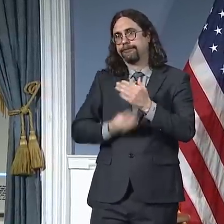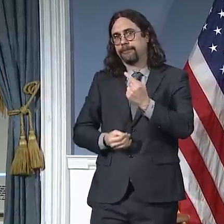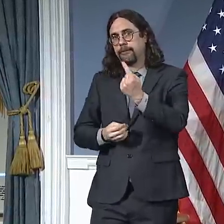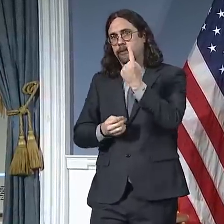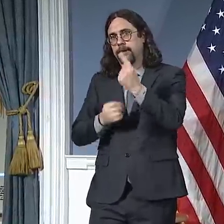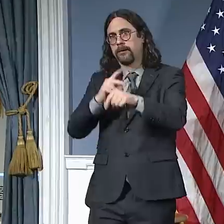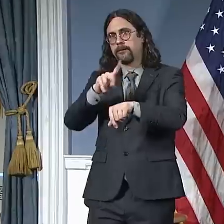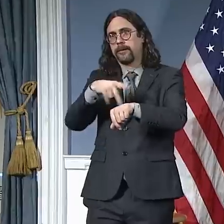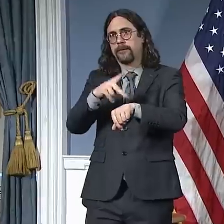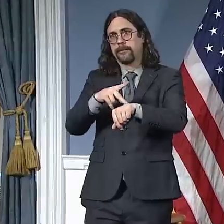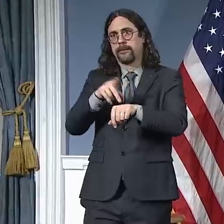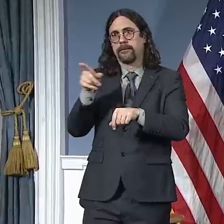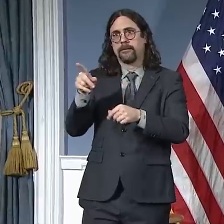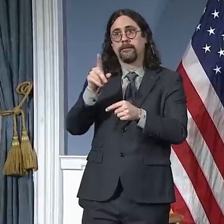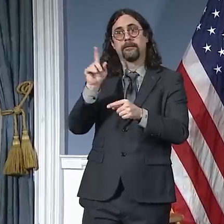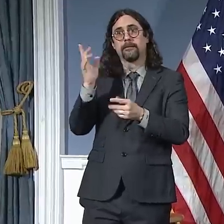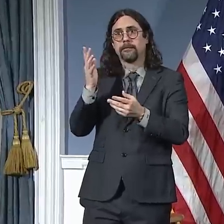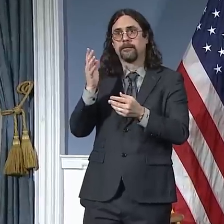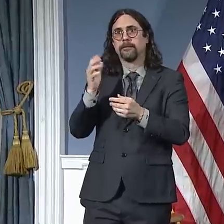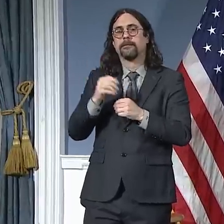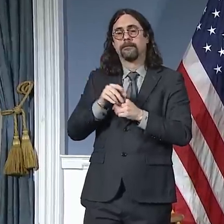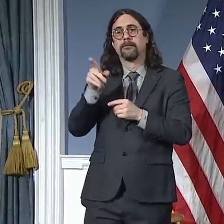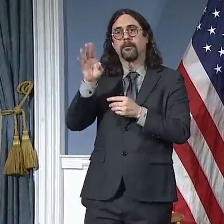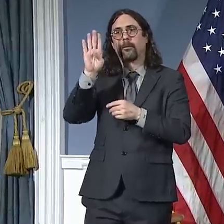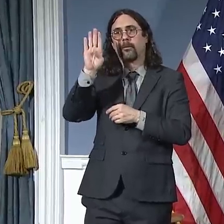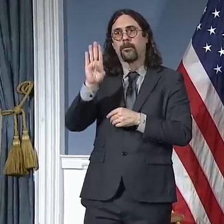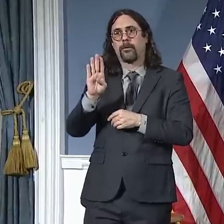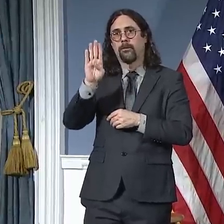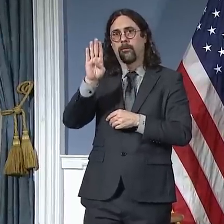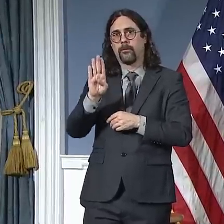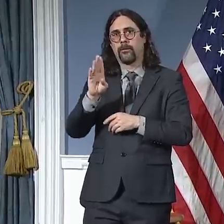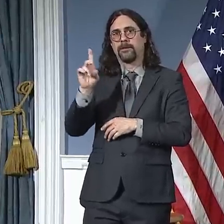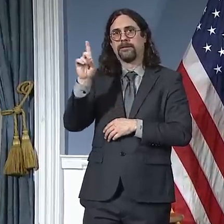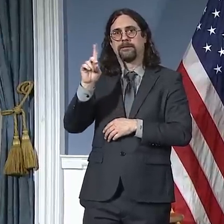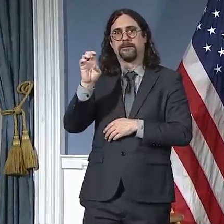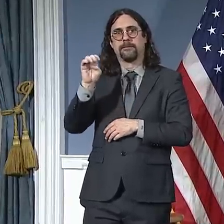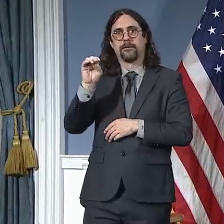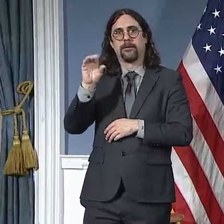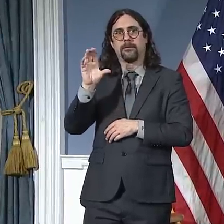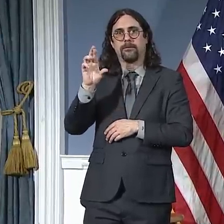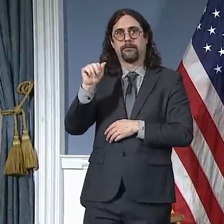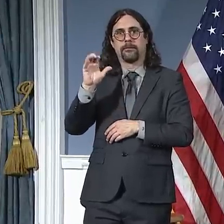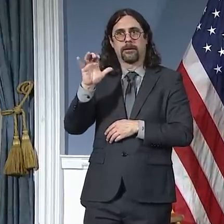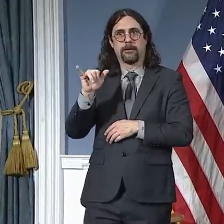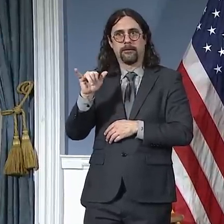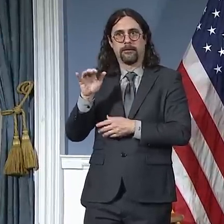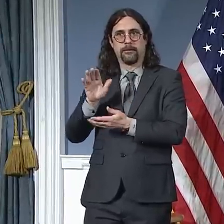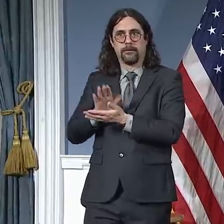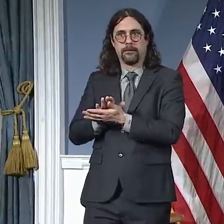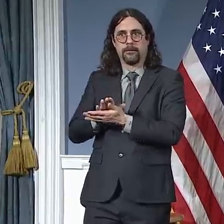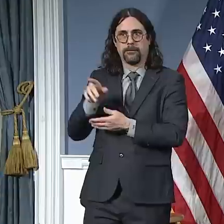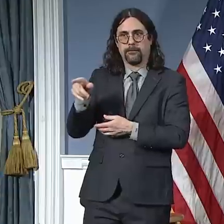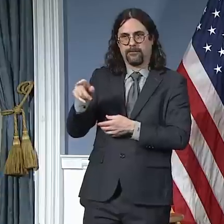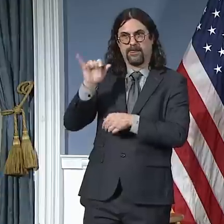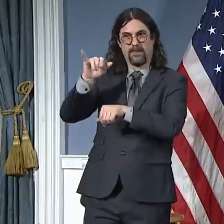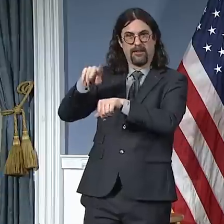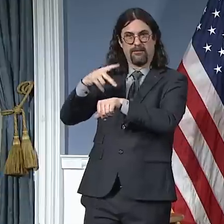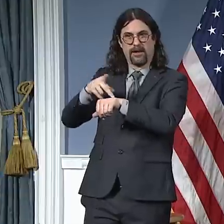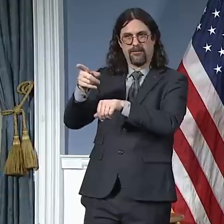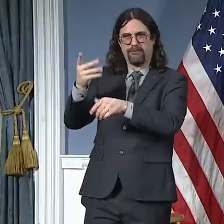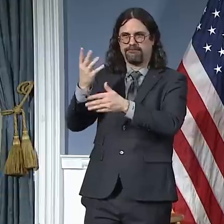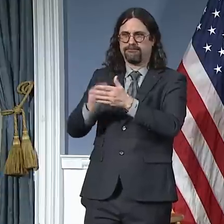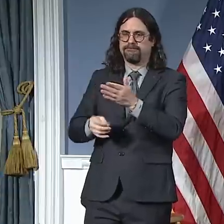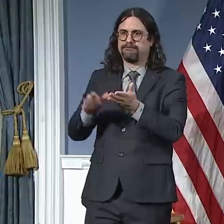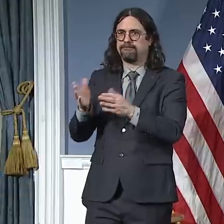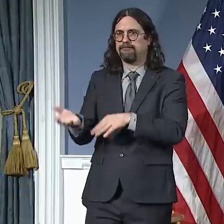someone who obviously gave his whole life to trying to help kids. But I do not have the details of any connection to